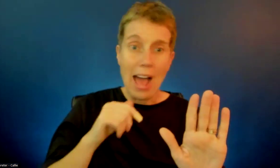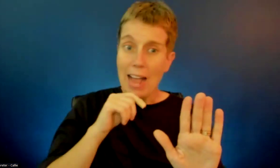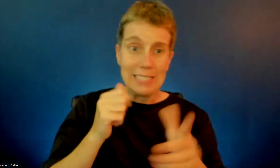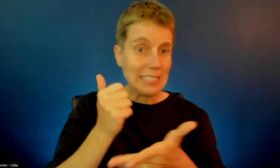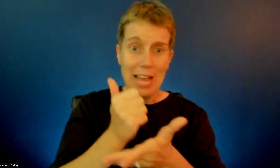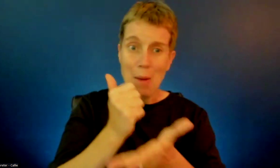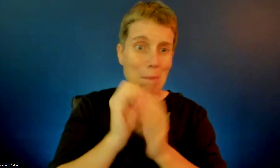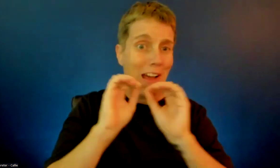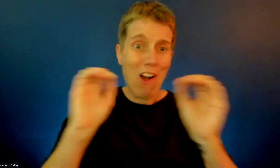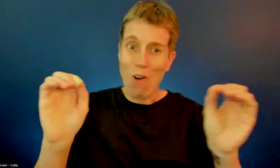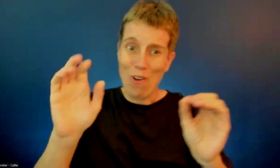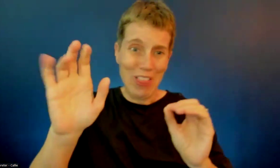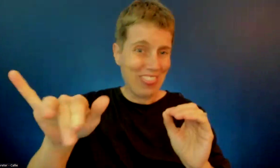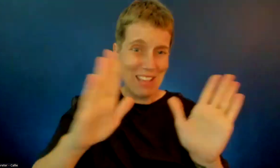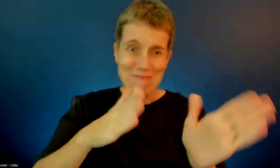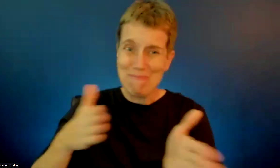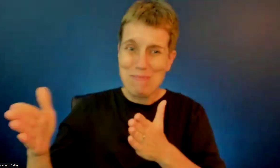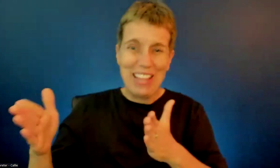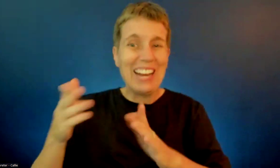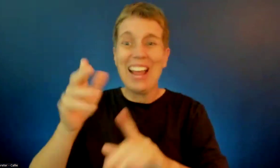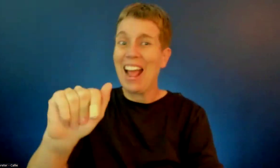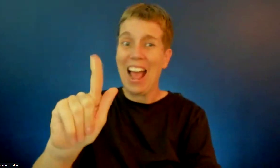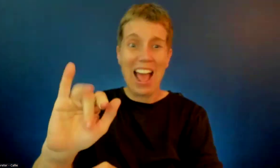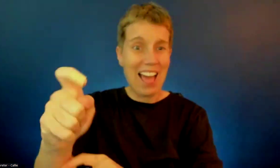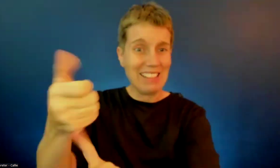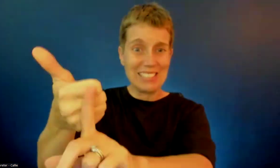I mean, he didn't. He did everything himself.